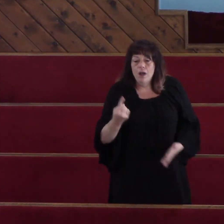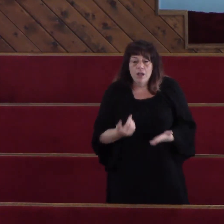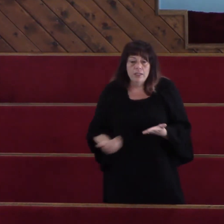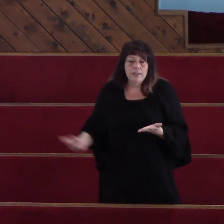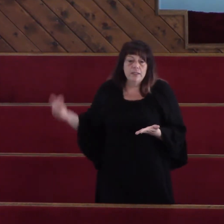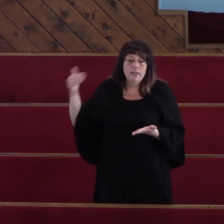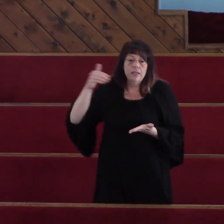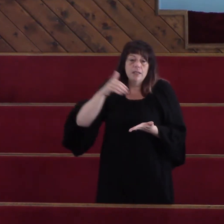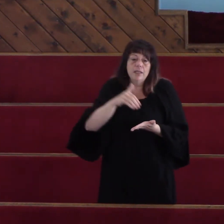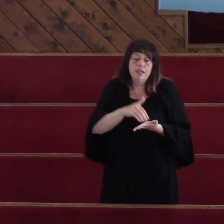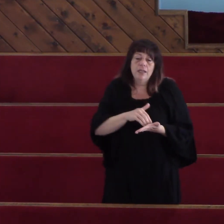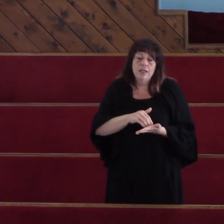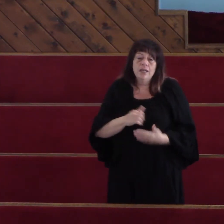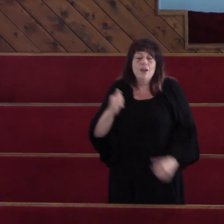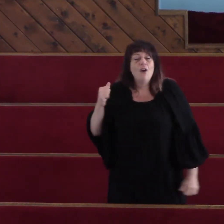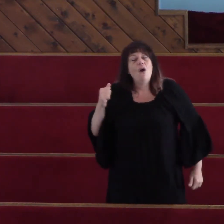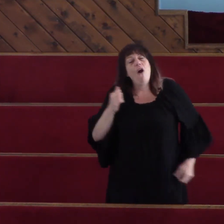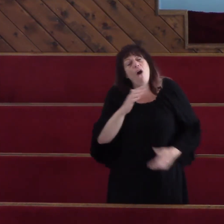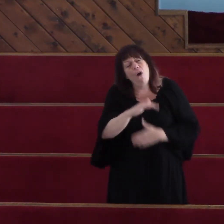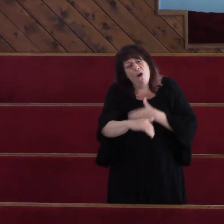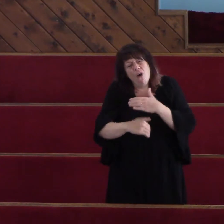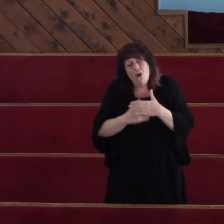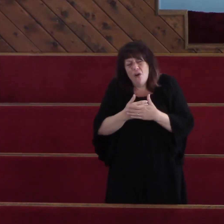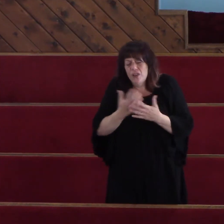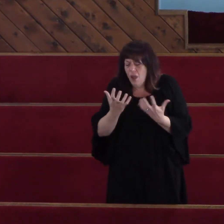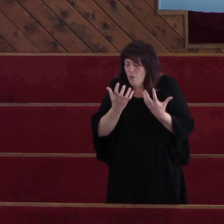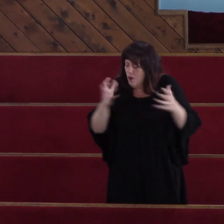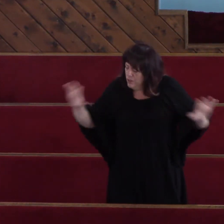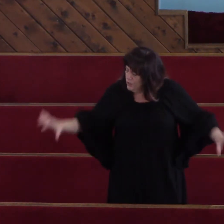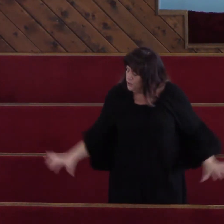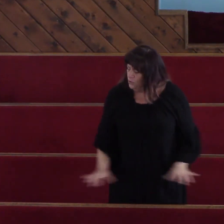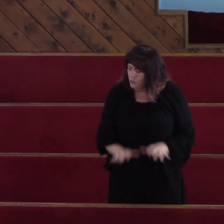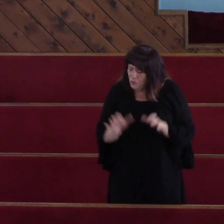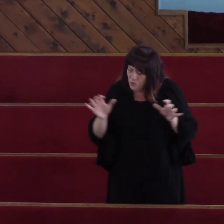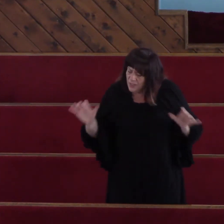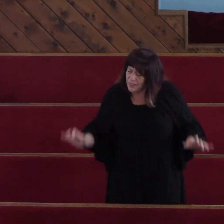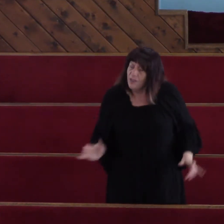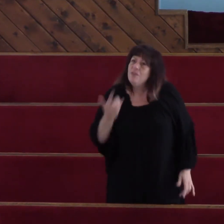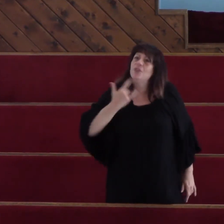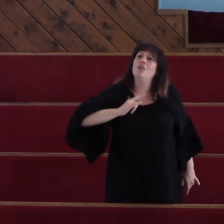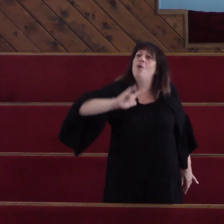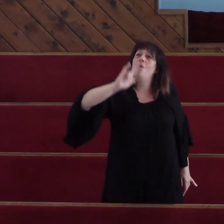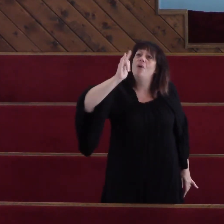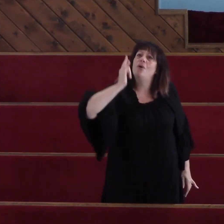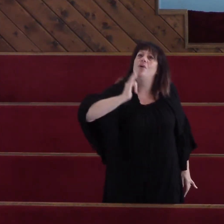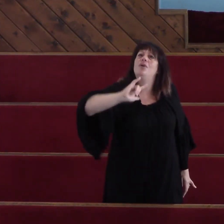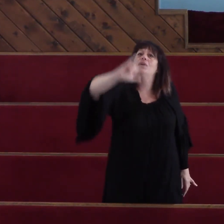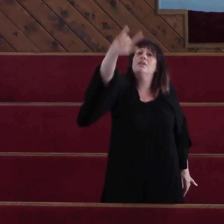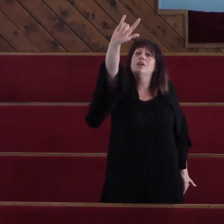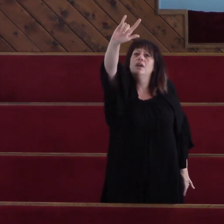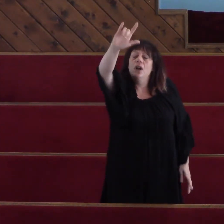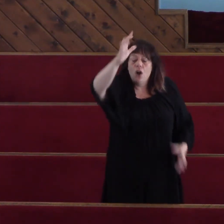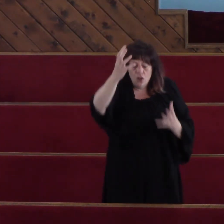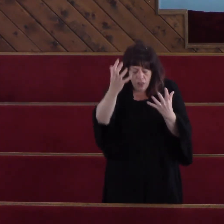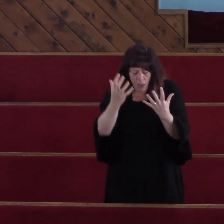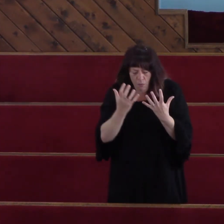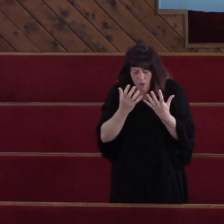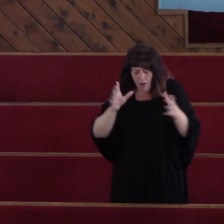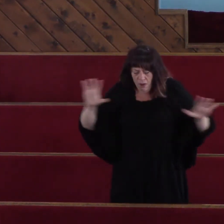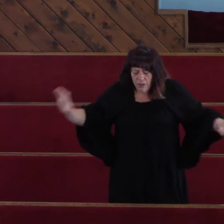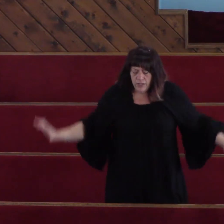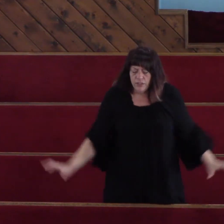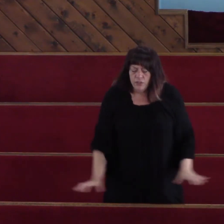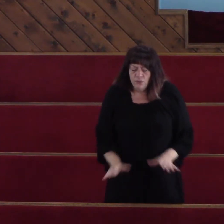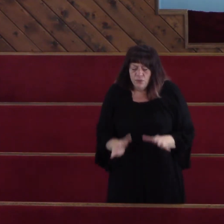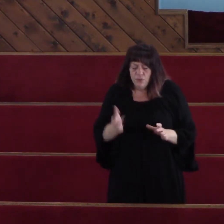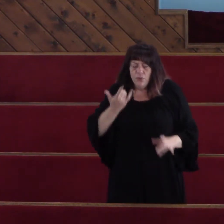Once again All I want to do Is love you All I I